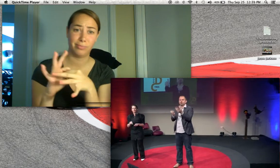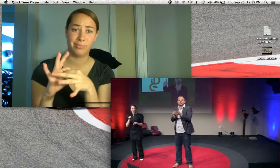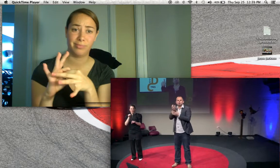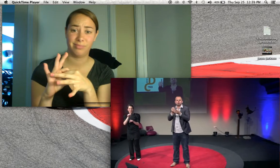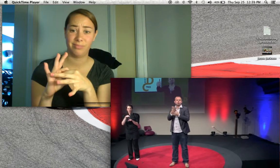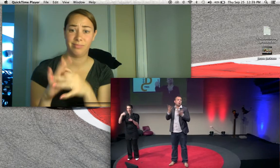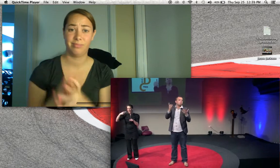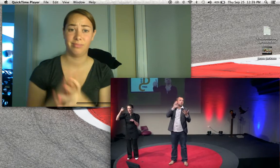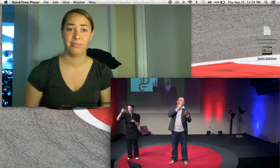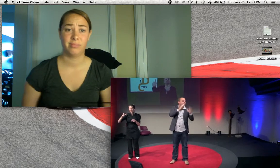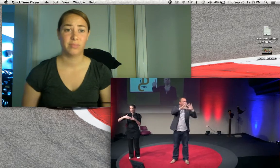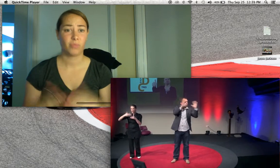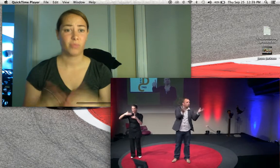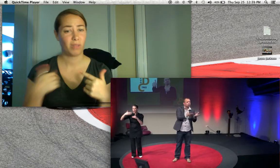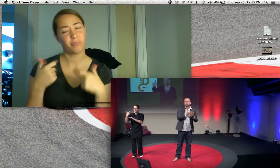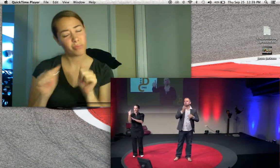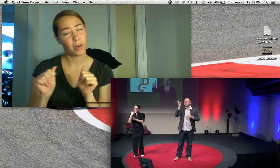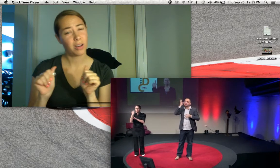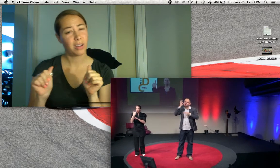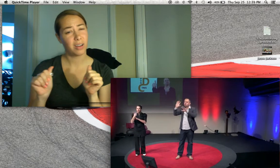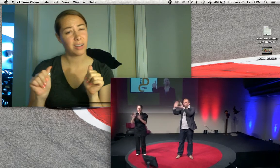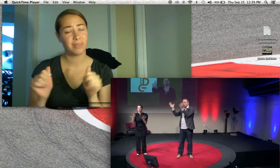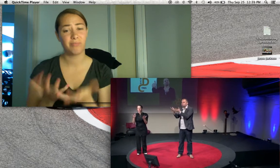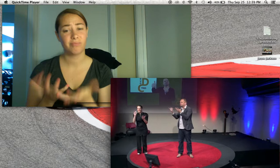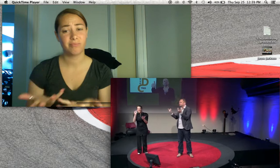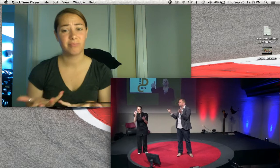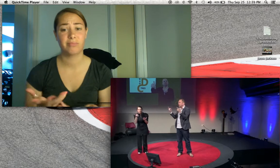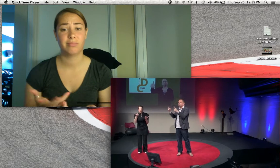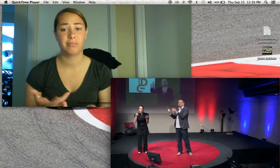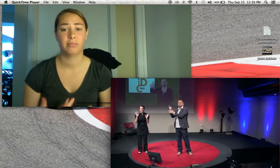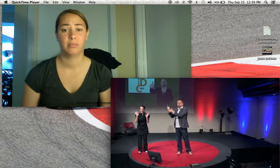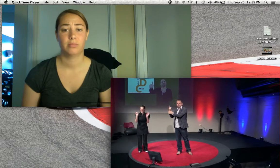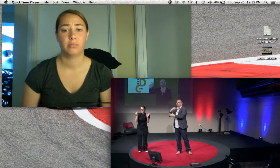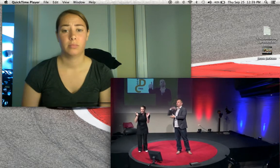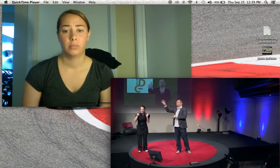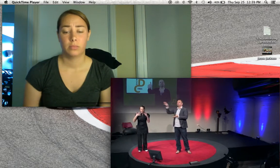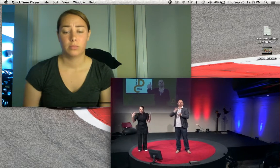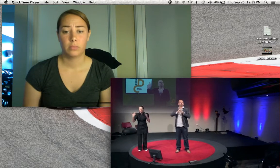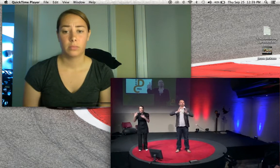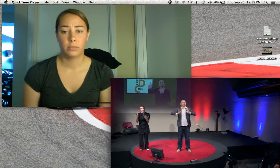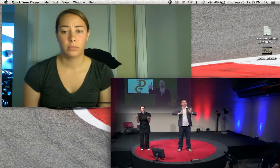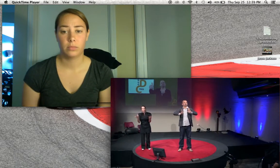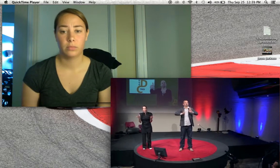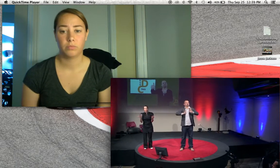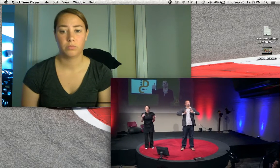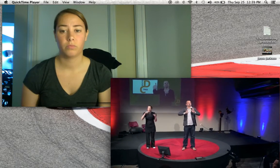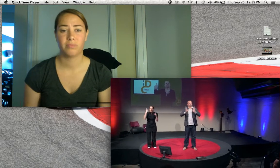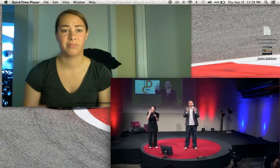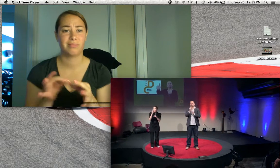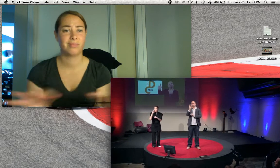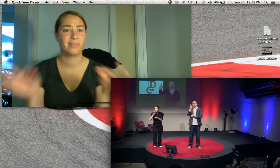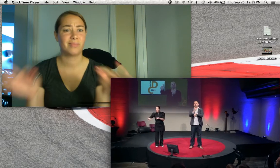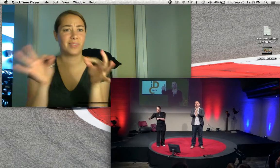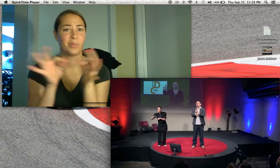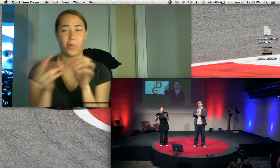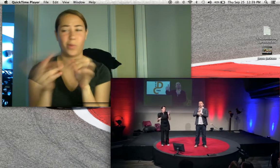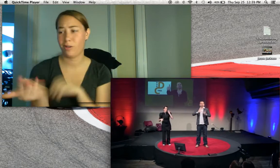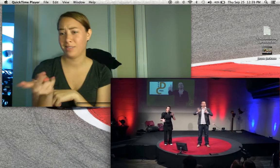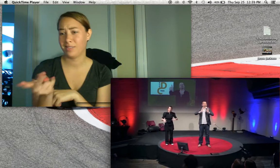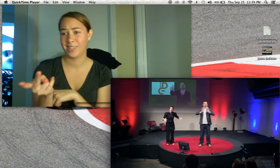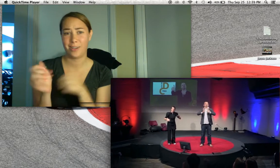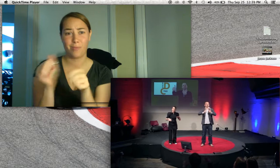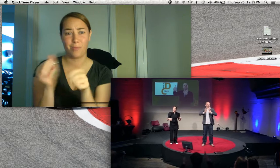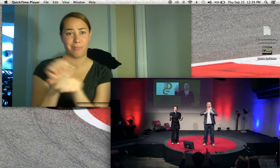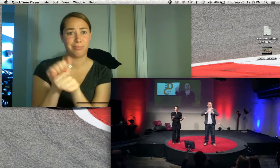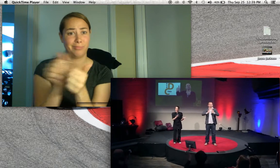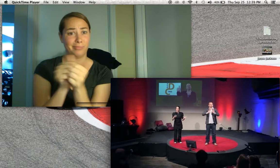And it brings the most important news of the world, or of the deaf world, what's happened to the deaf community in